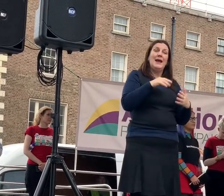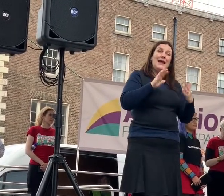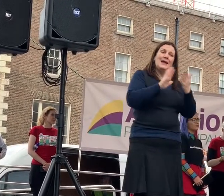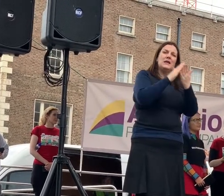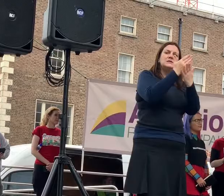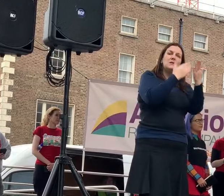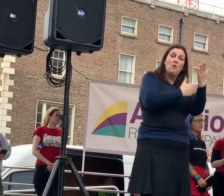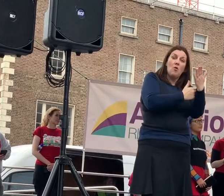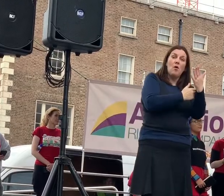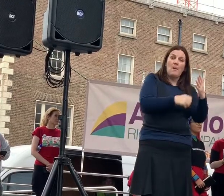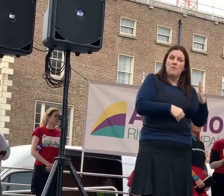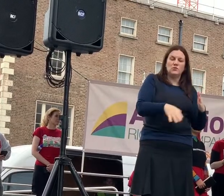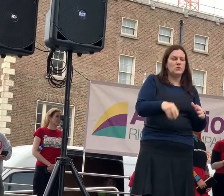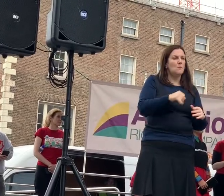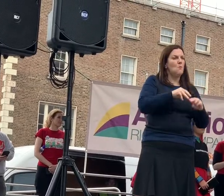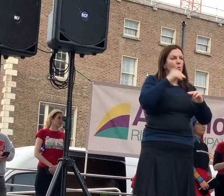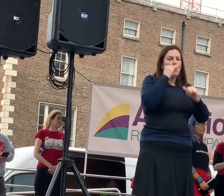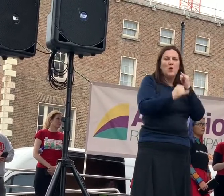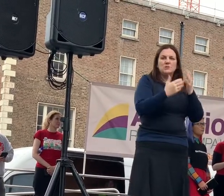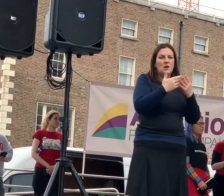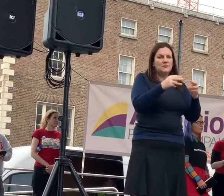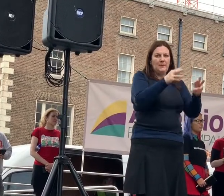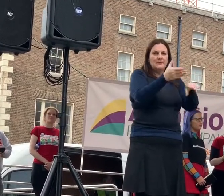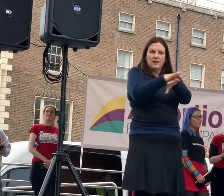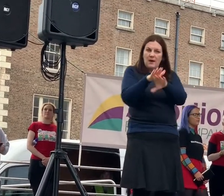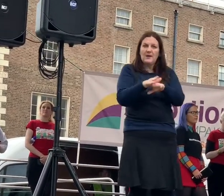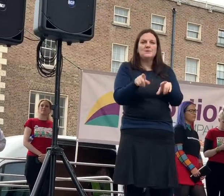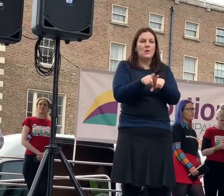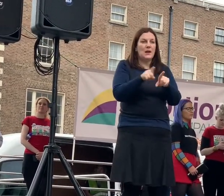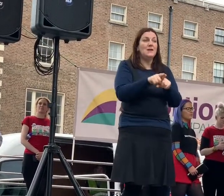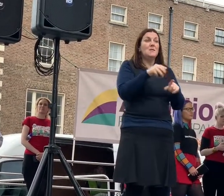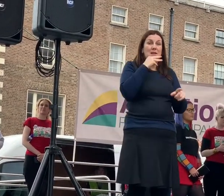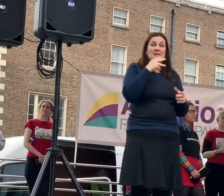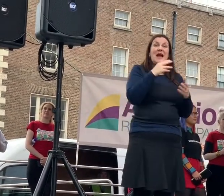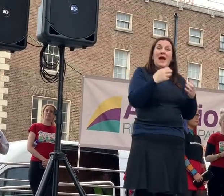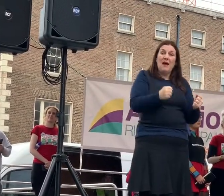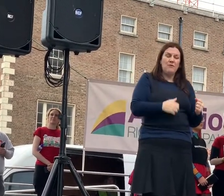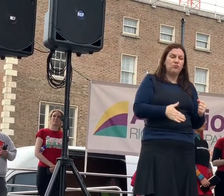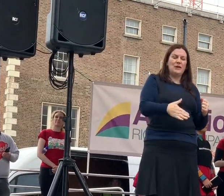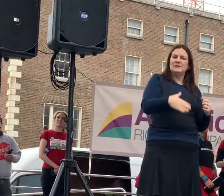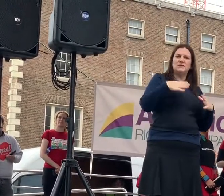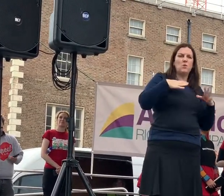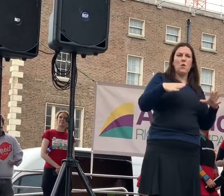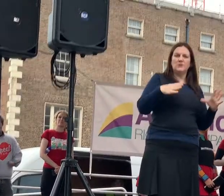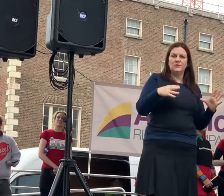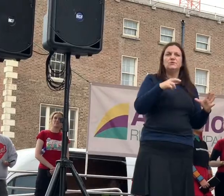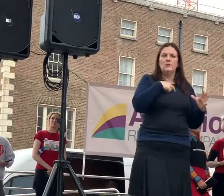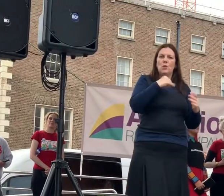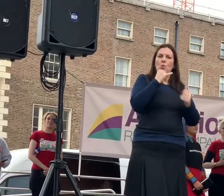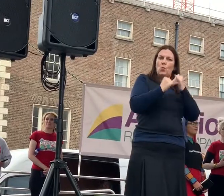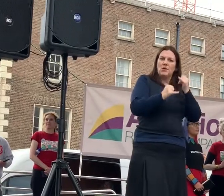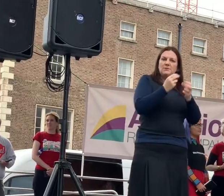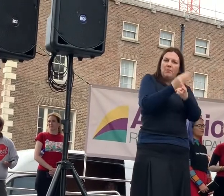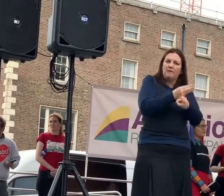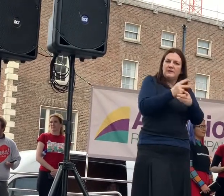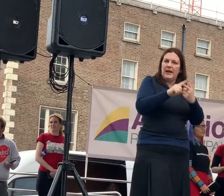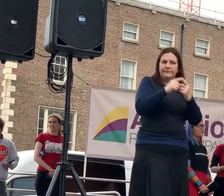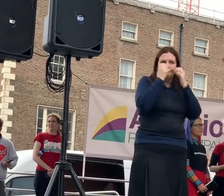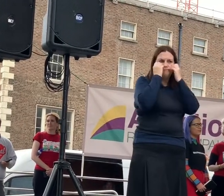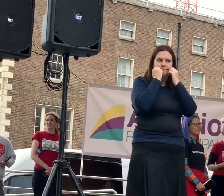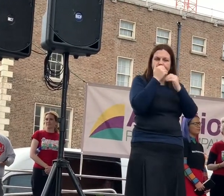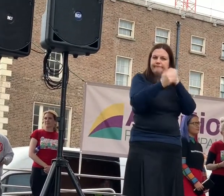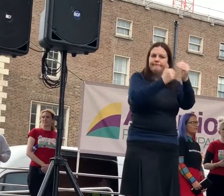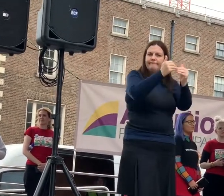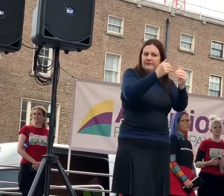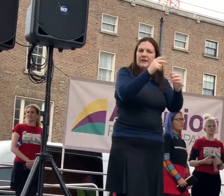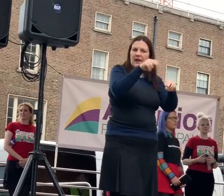fatalities, with many unwanted pregnancies resulting in economic deprivation and ongoing poverty and despair. We also have